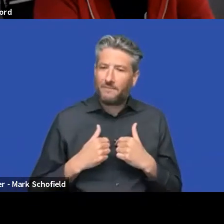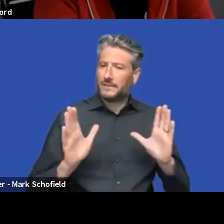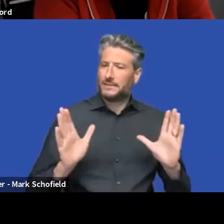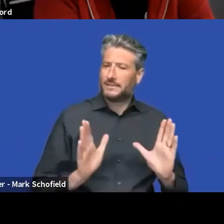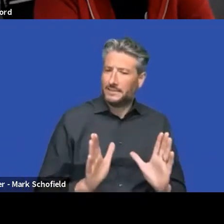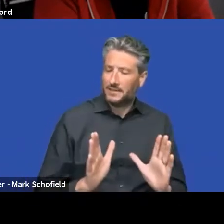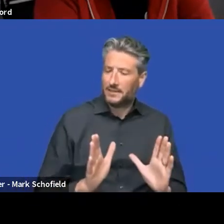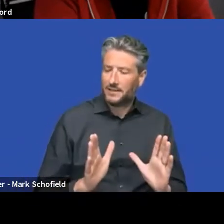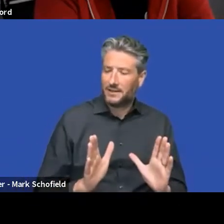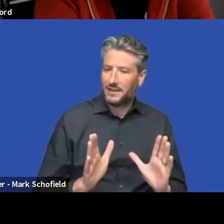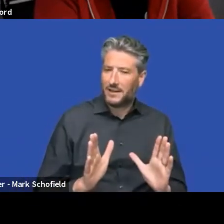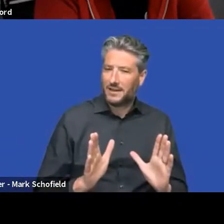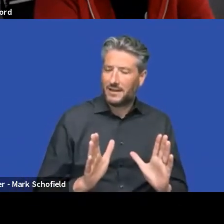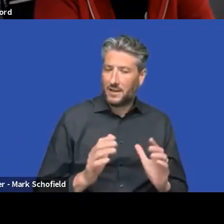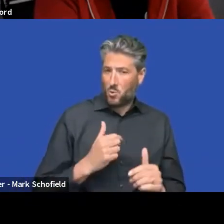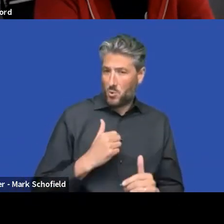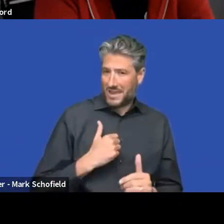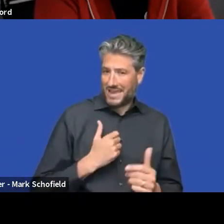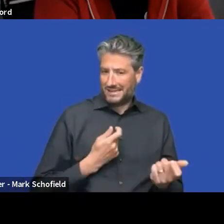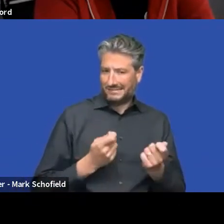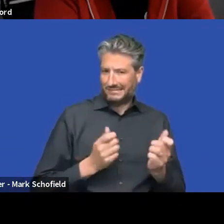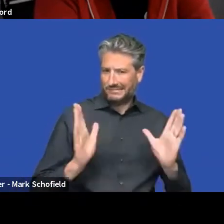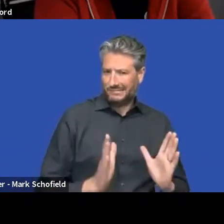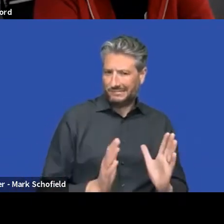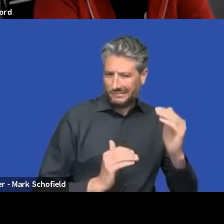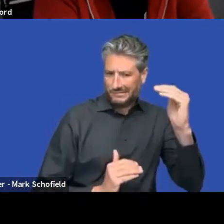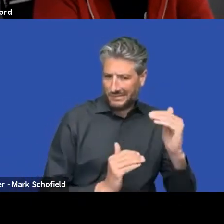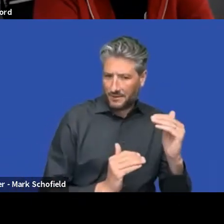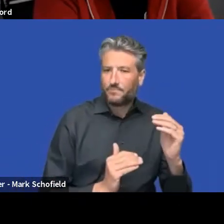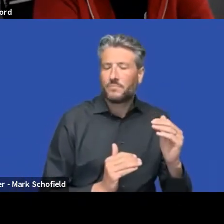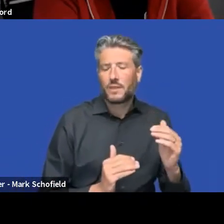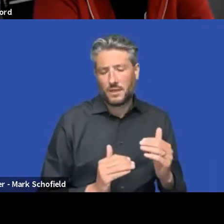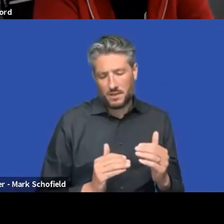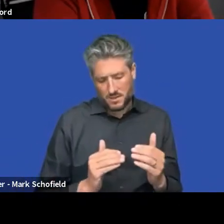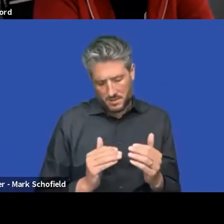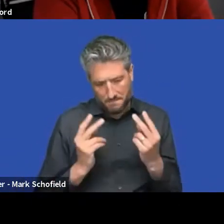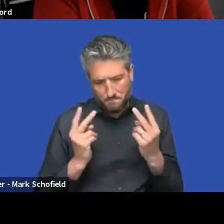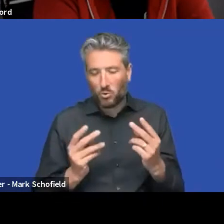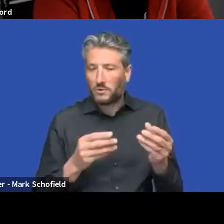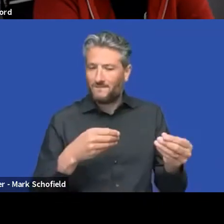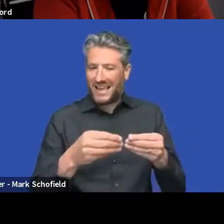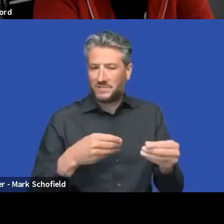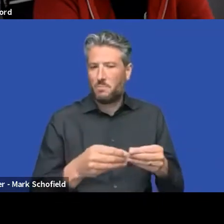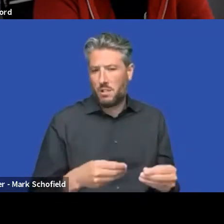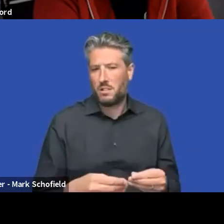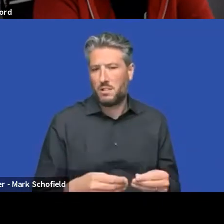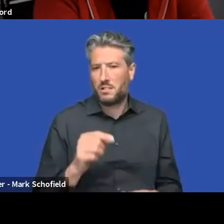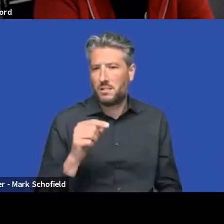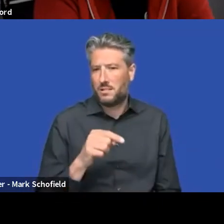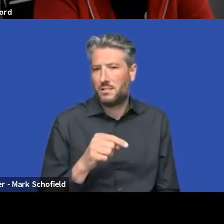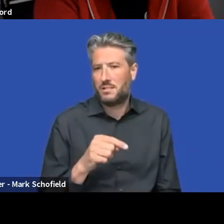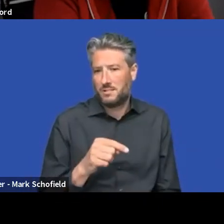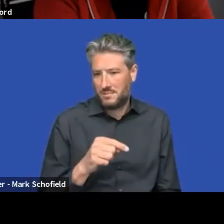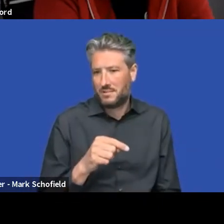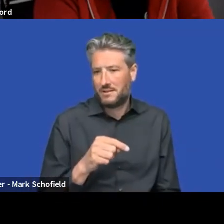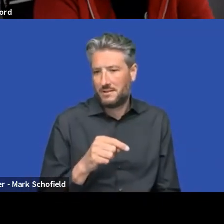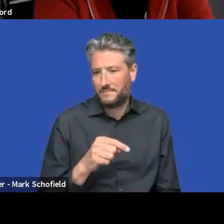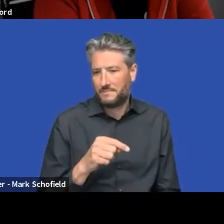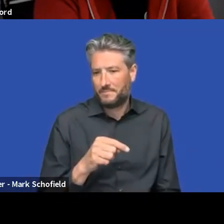it like we still want to have it to be very, very flexible. But it is, it is going to be a, I mean, it's